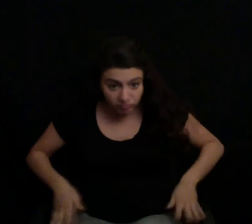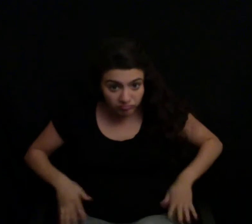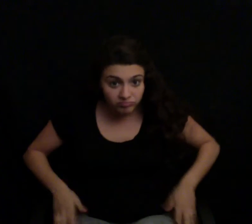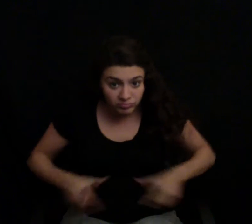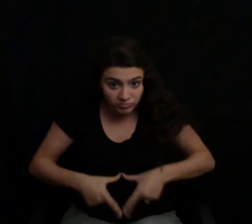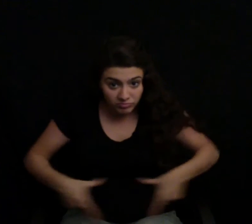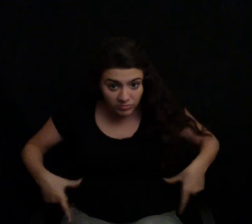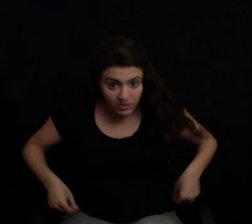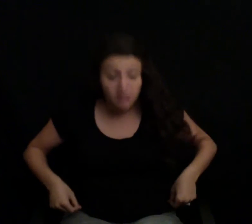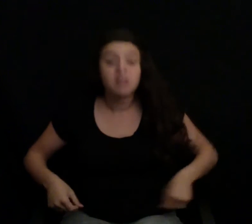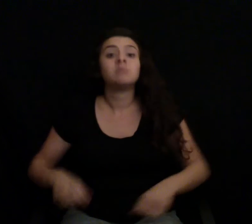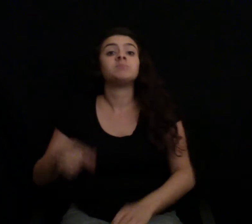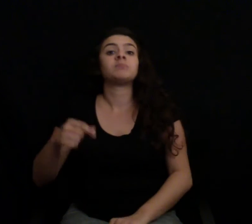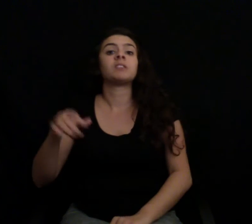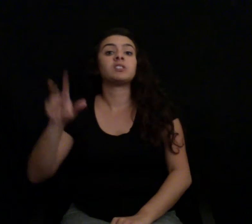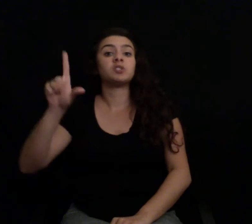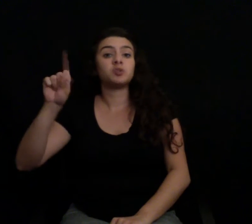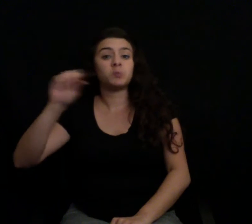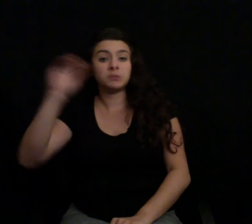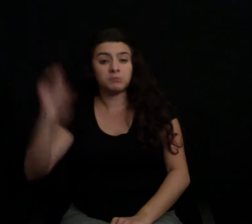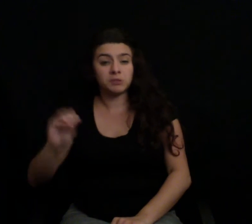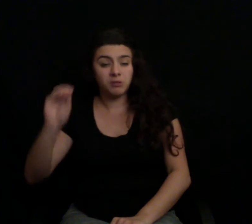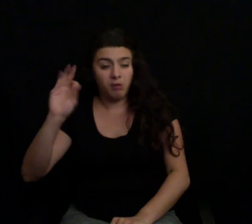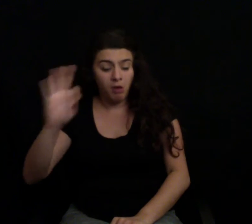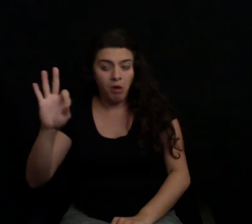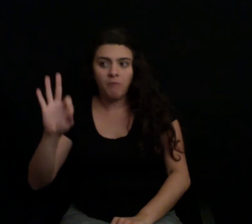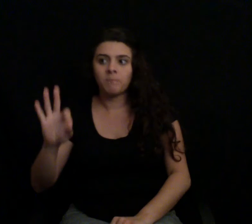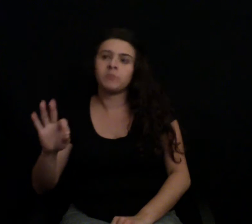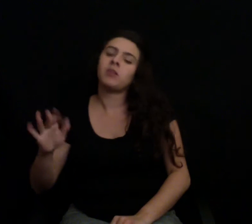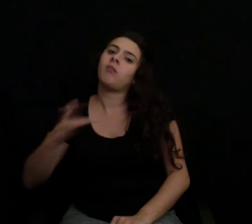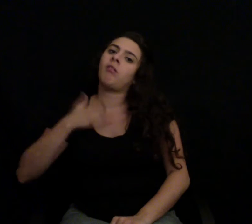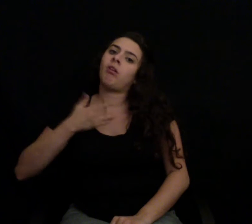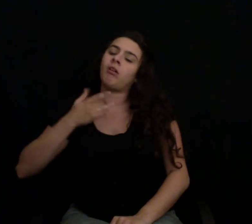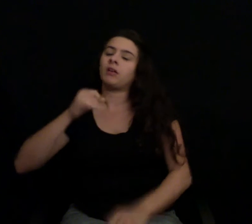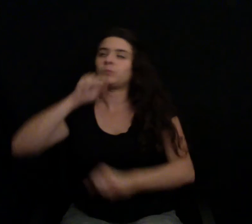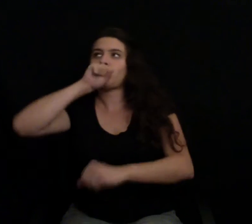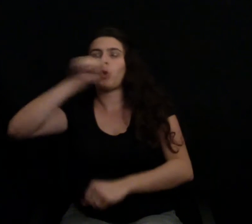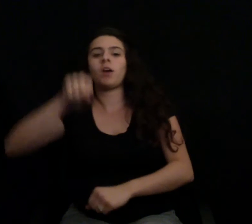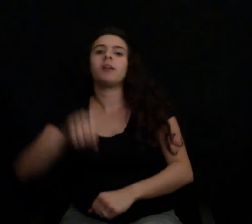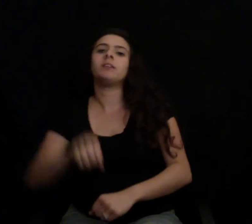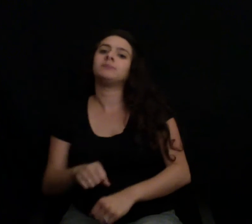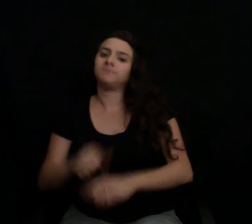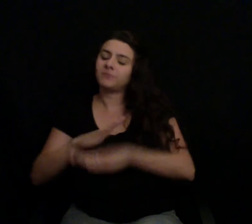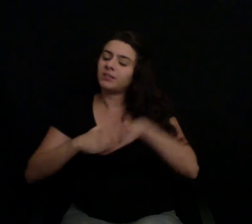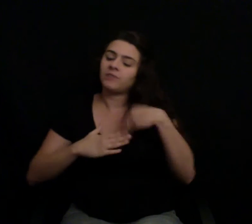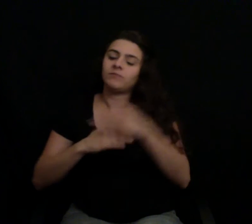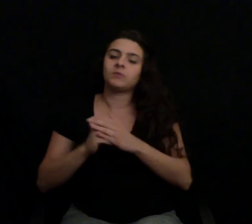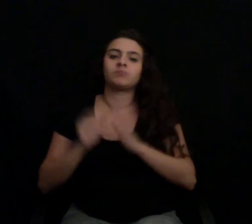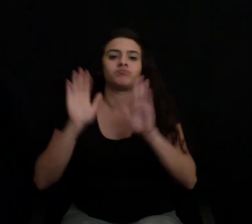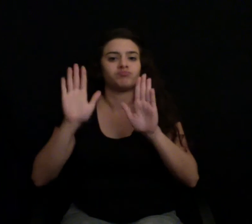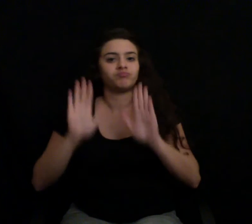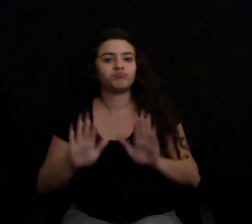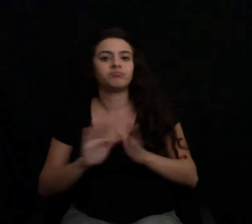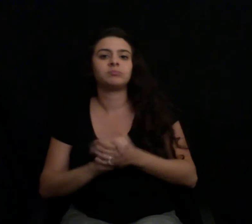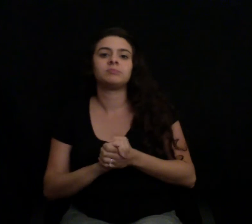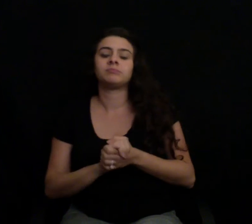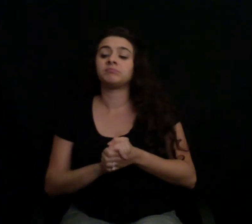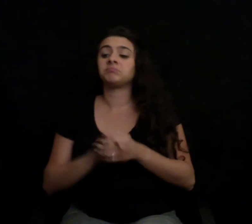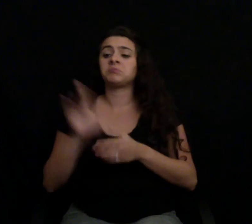unbelievably comfortable, and they wear it very well. I find that they fit pretty well to scale. I'm a little on the plus side, and I find them to be very